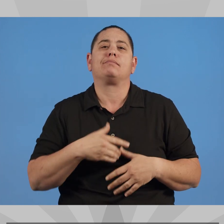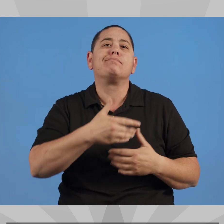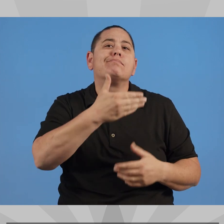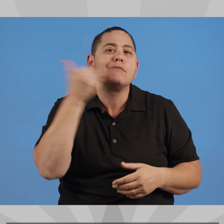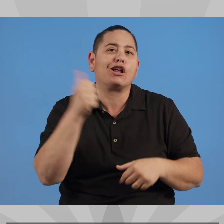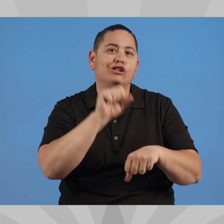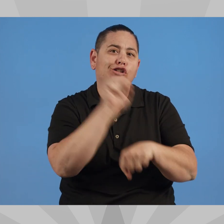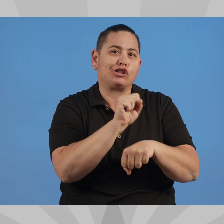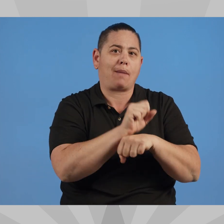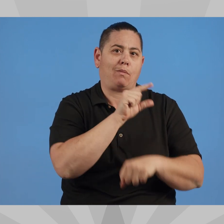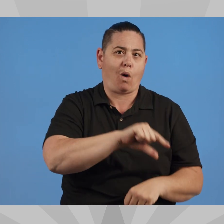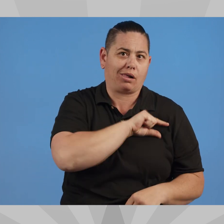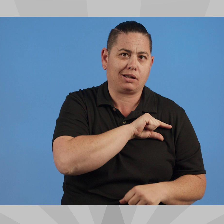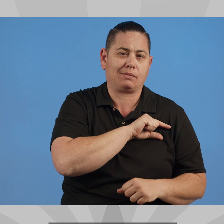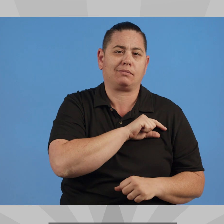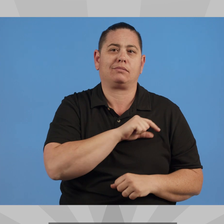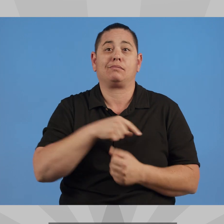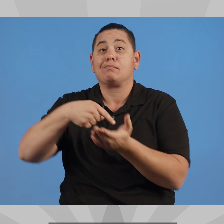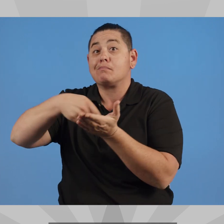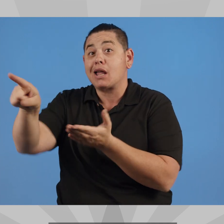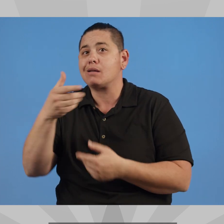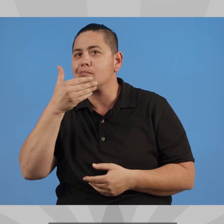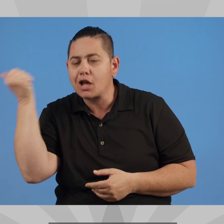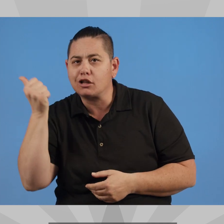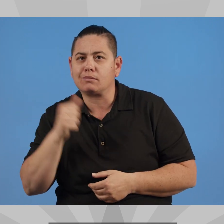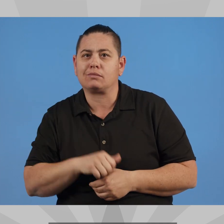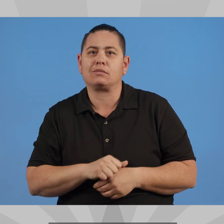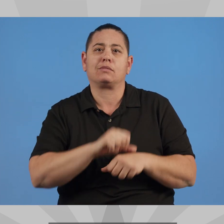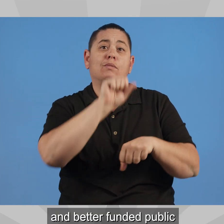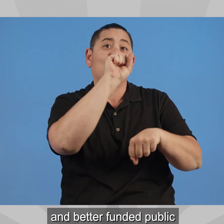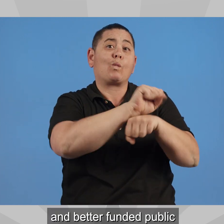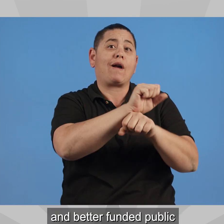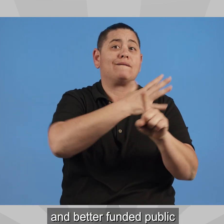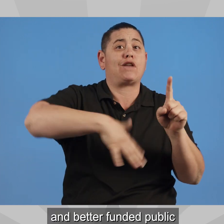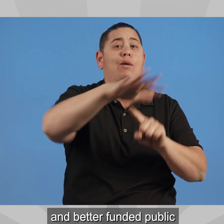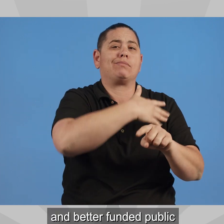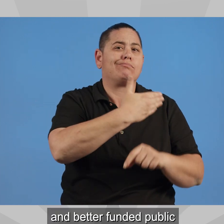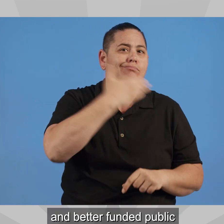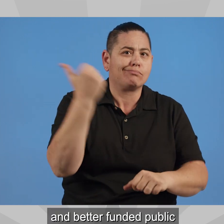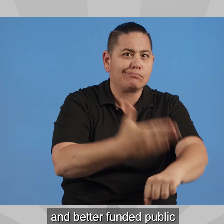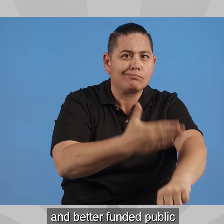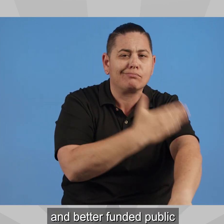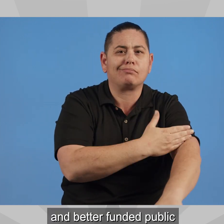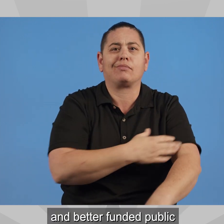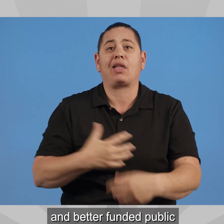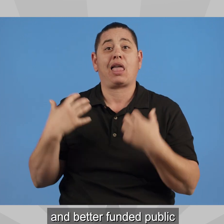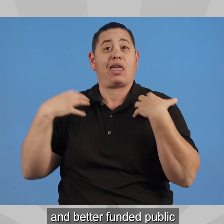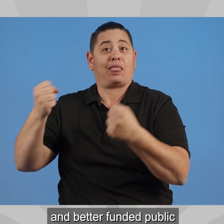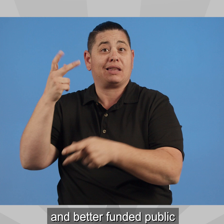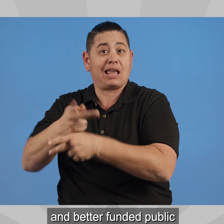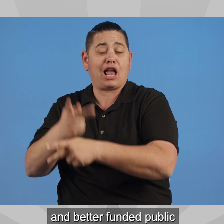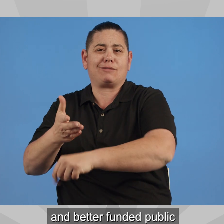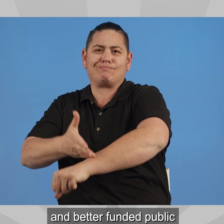conditions, more robust health care, and better funded public education